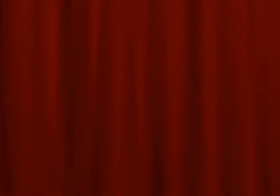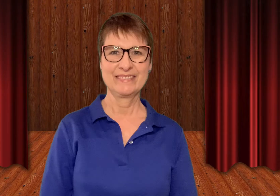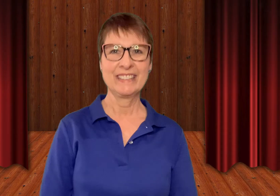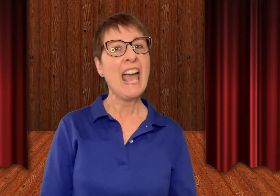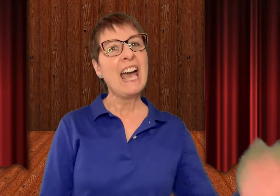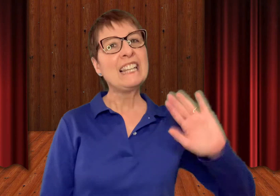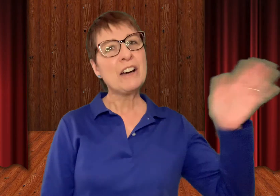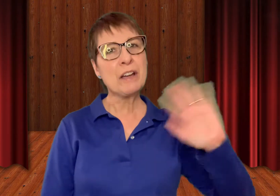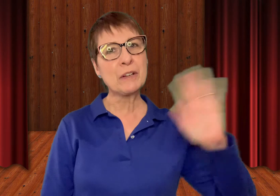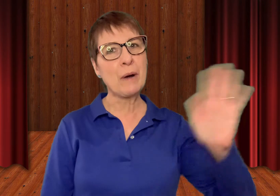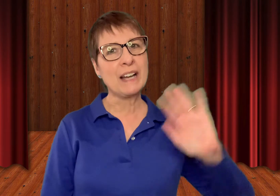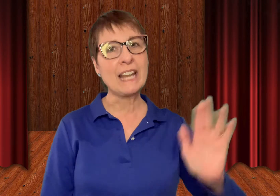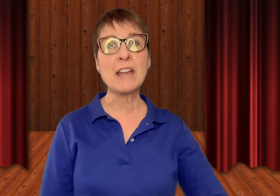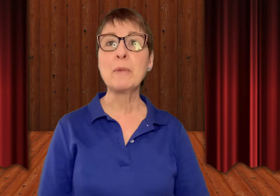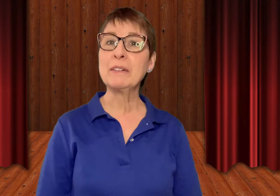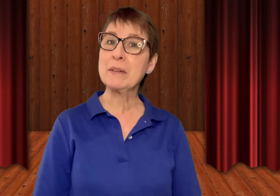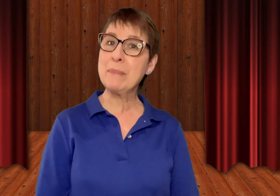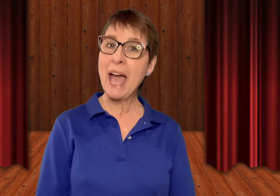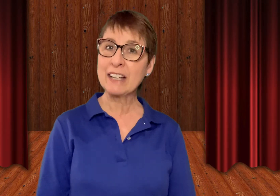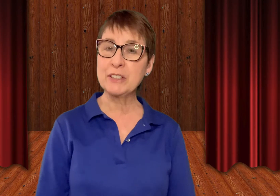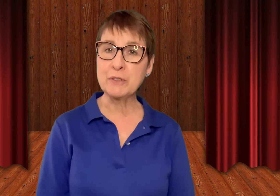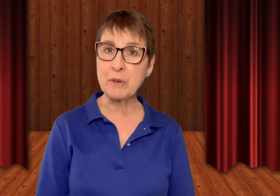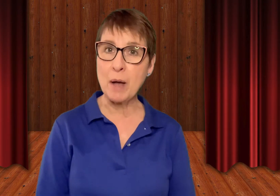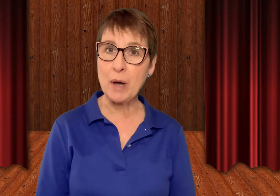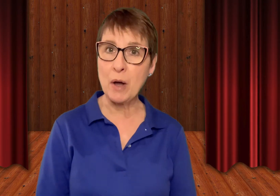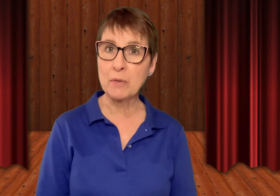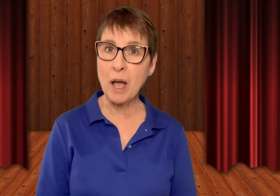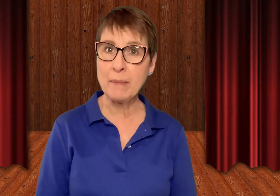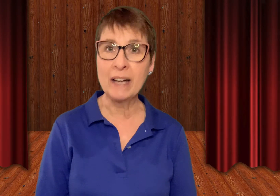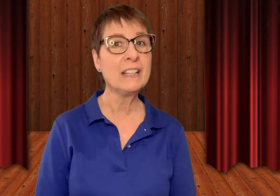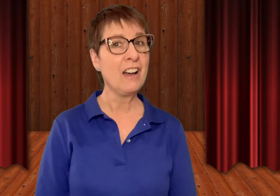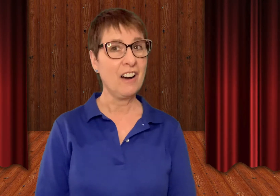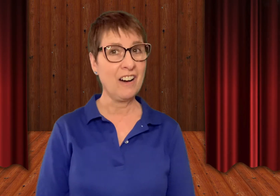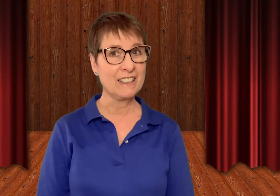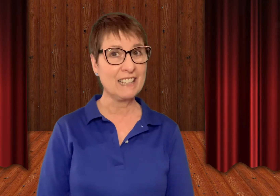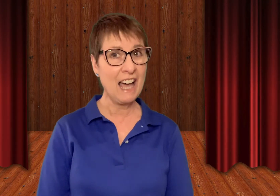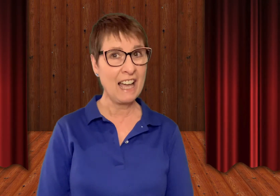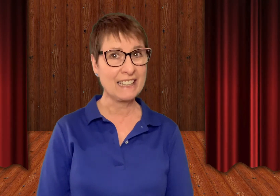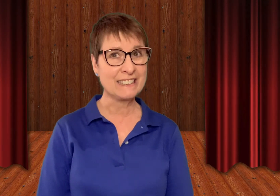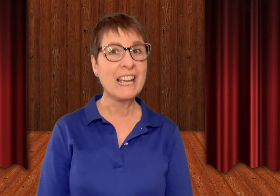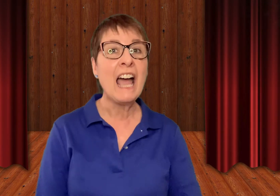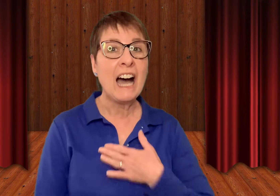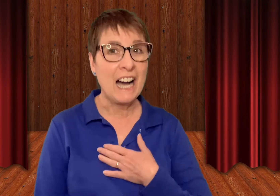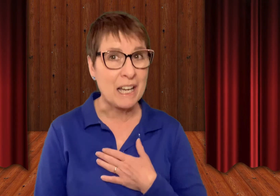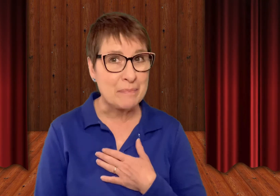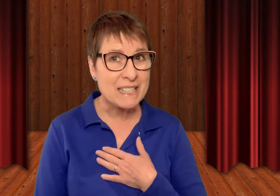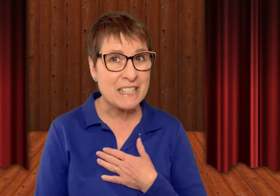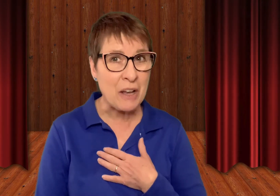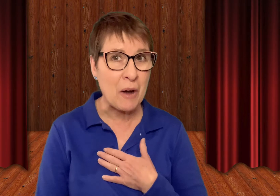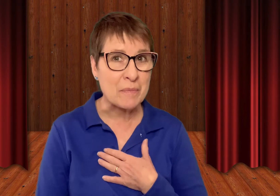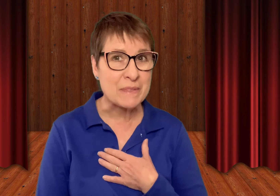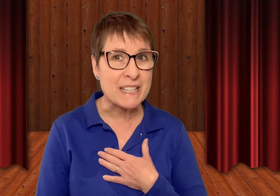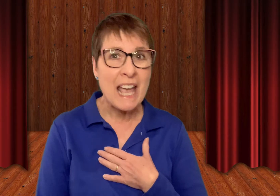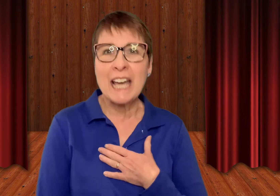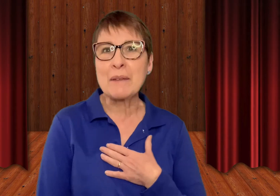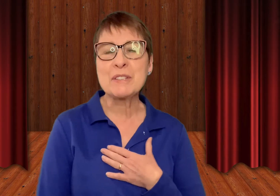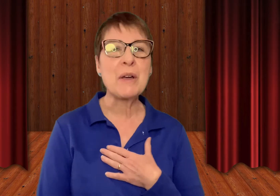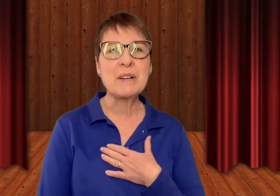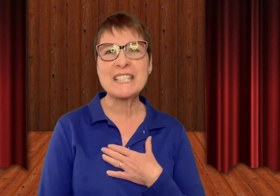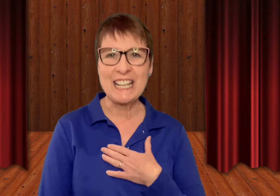Hello everyone and welcome back to Drama-O-Rama Online. I'm Mrs. Combs and I'm so excited